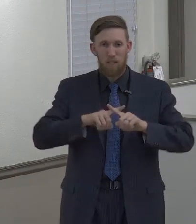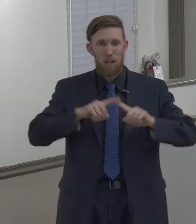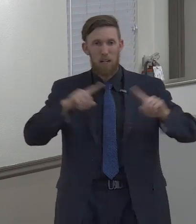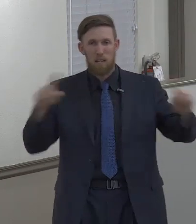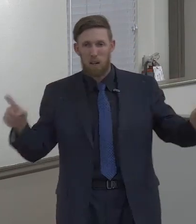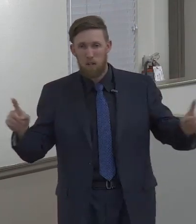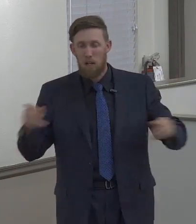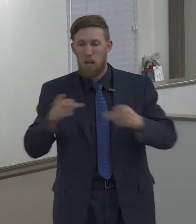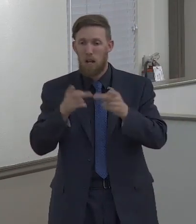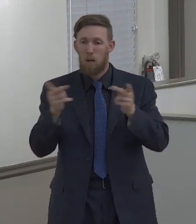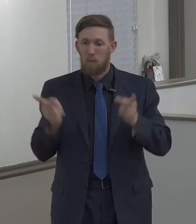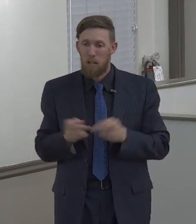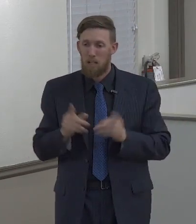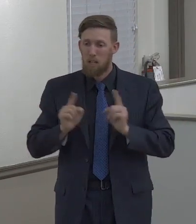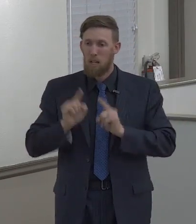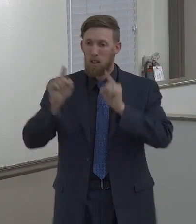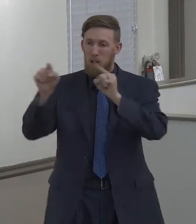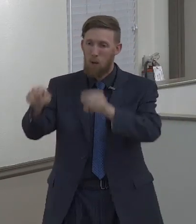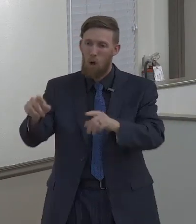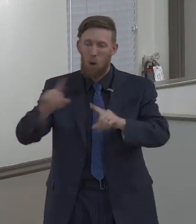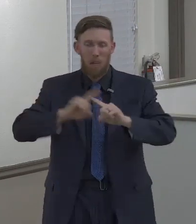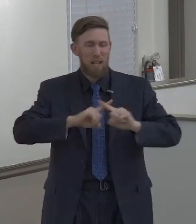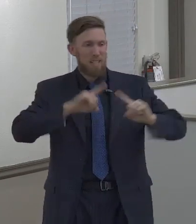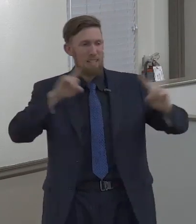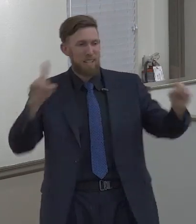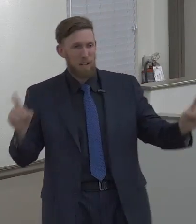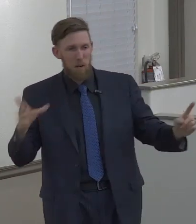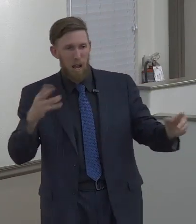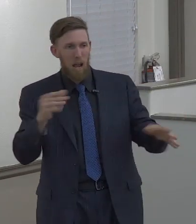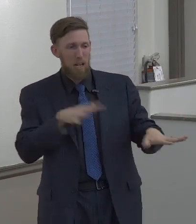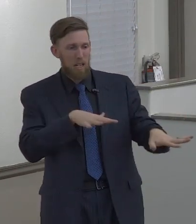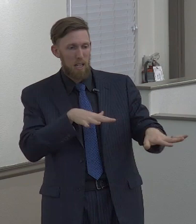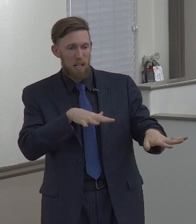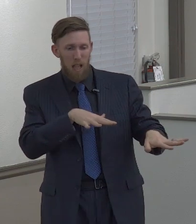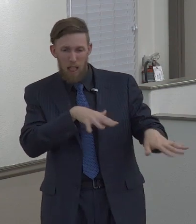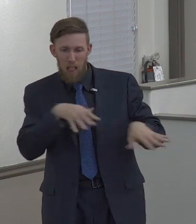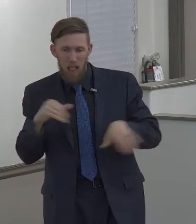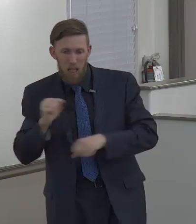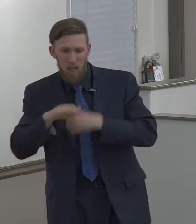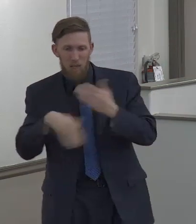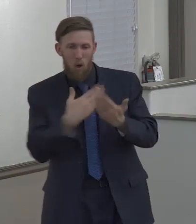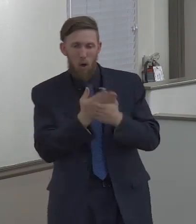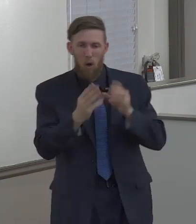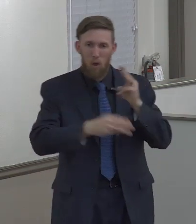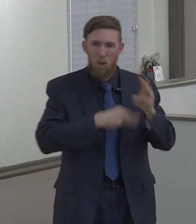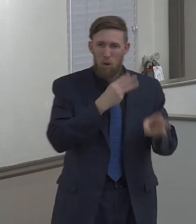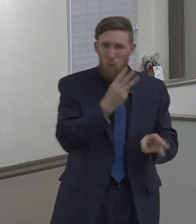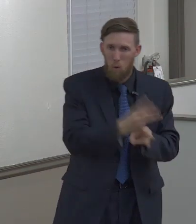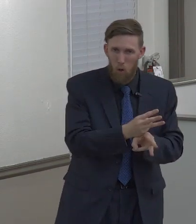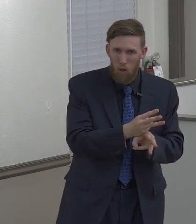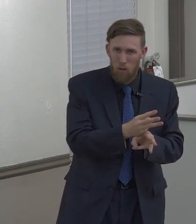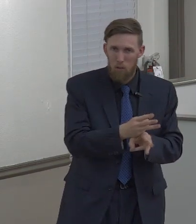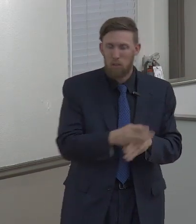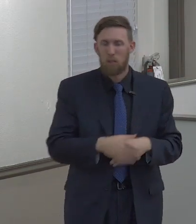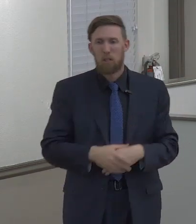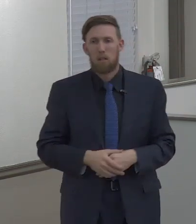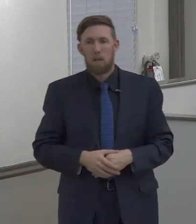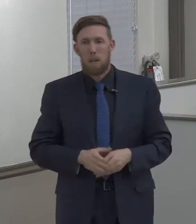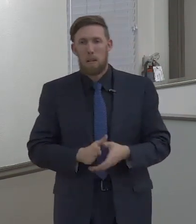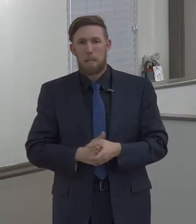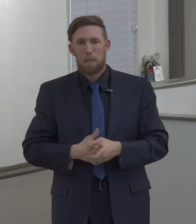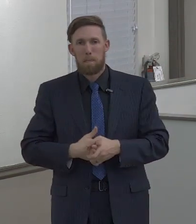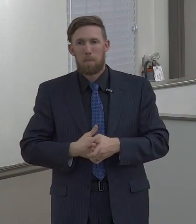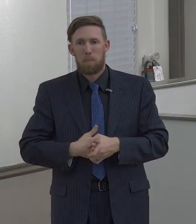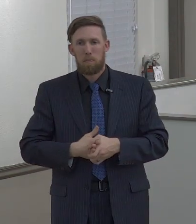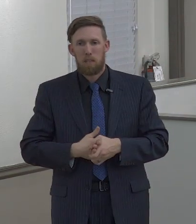They want something where they can, a place where they can come to and get away from all that. They don't want to come to a place that's the